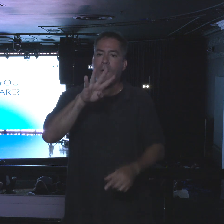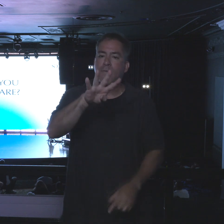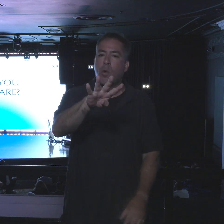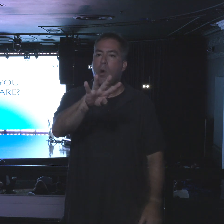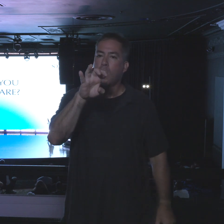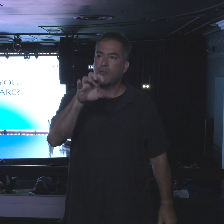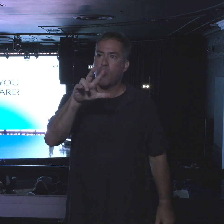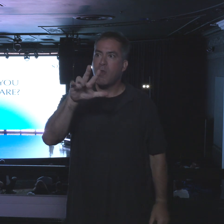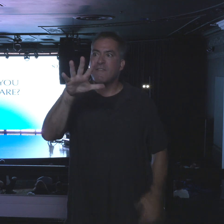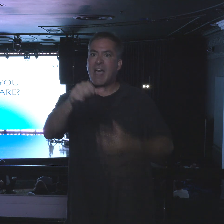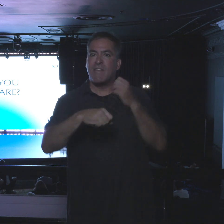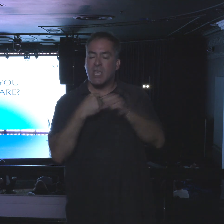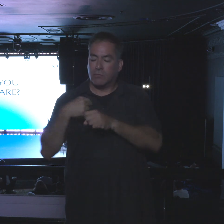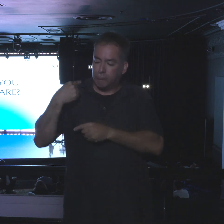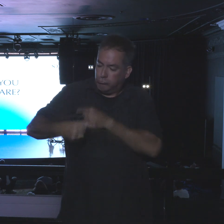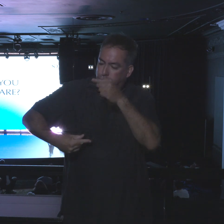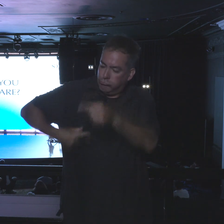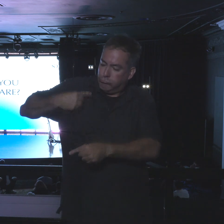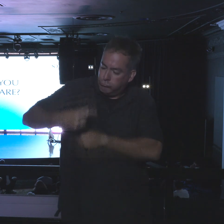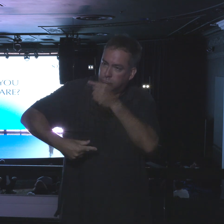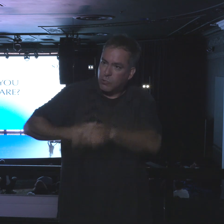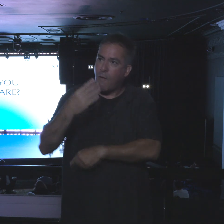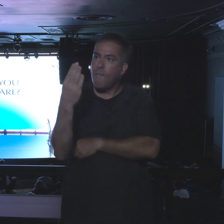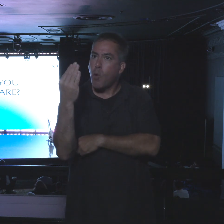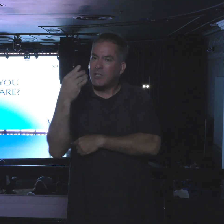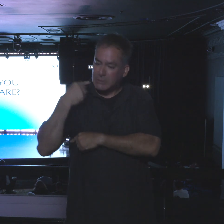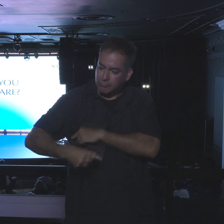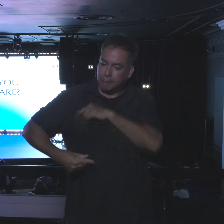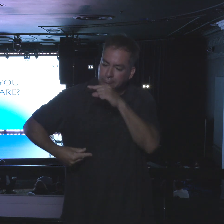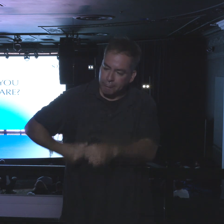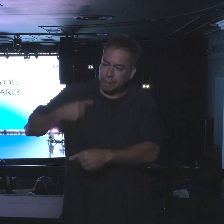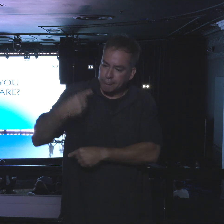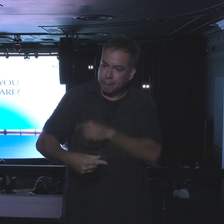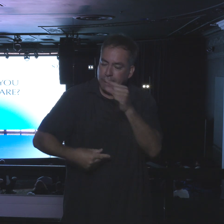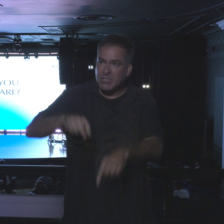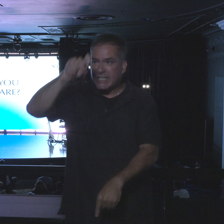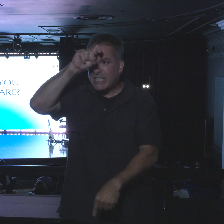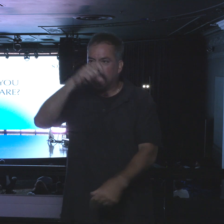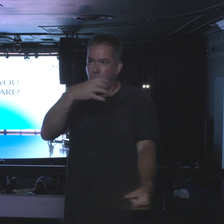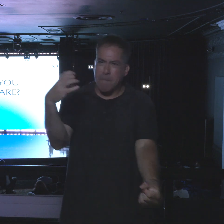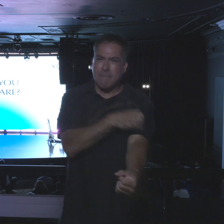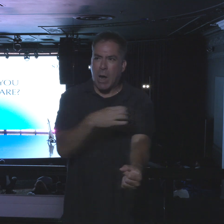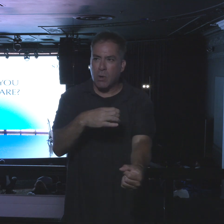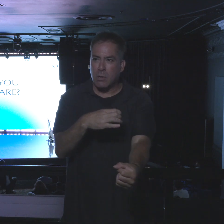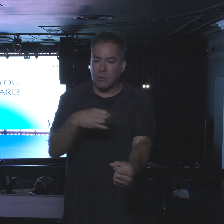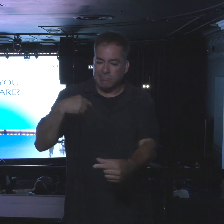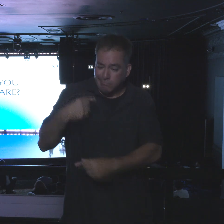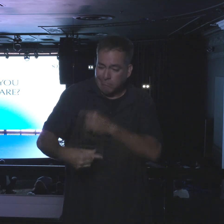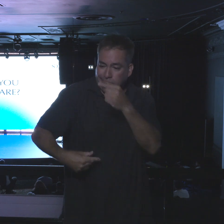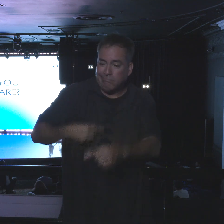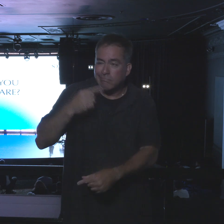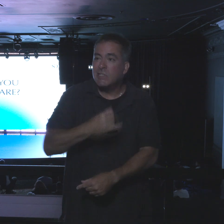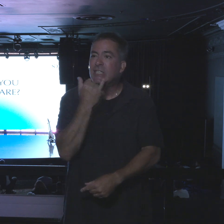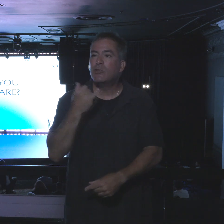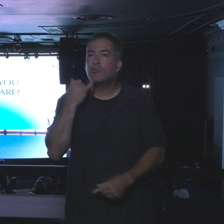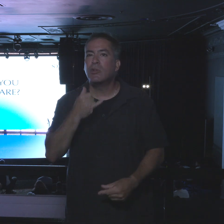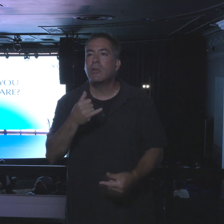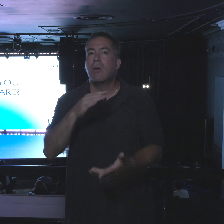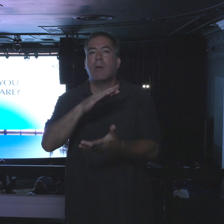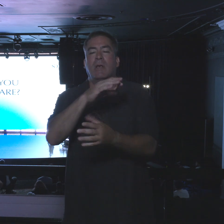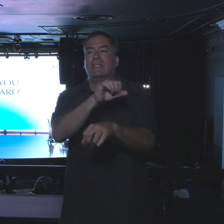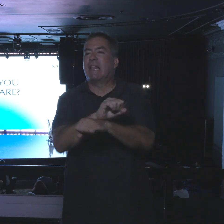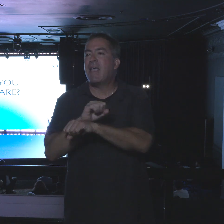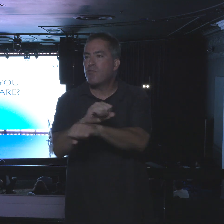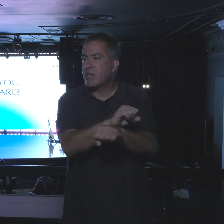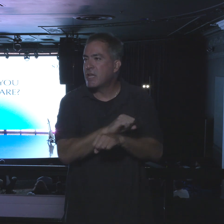14 generations, generation after generation was born into slavery. And the mentality